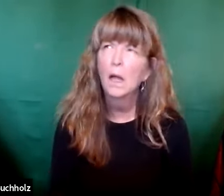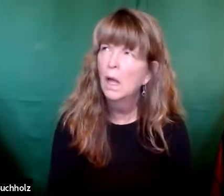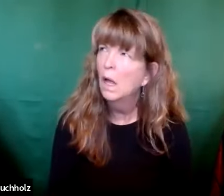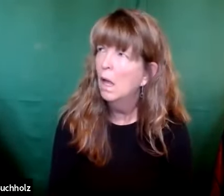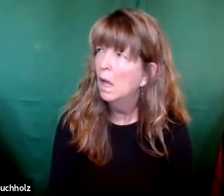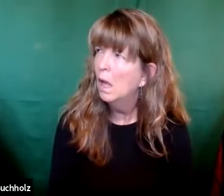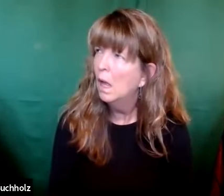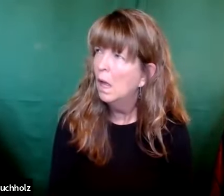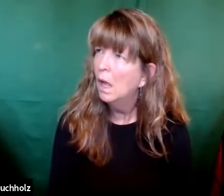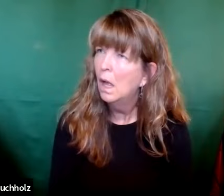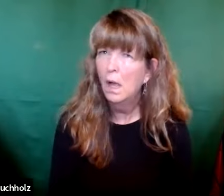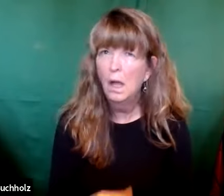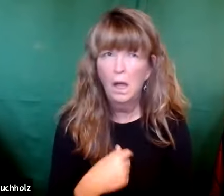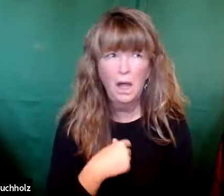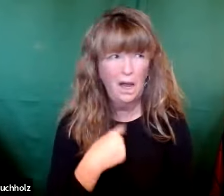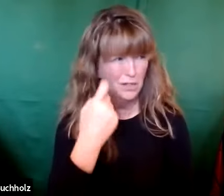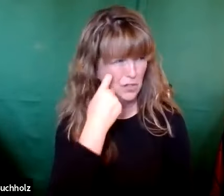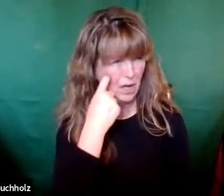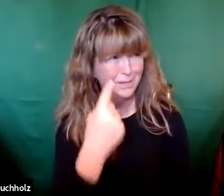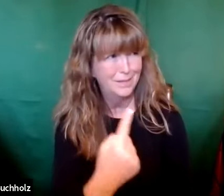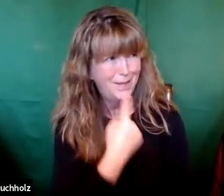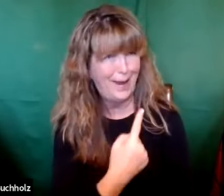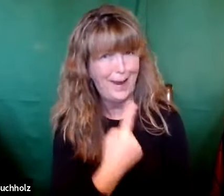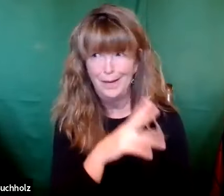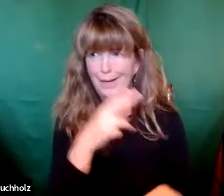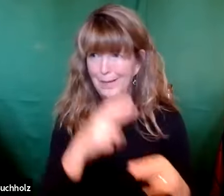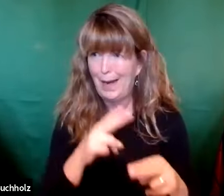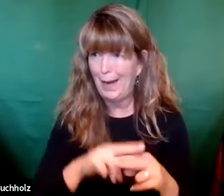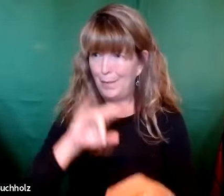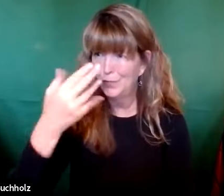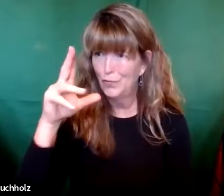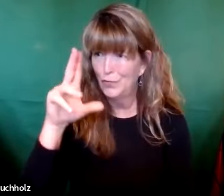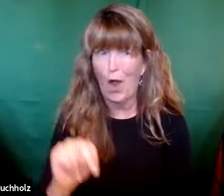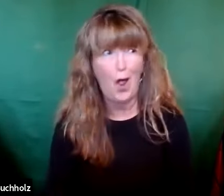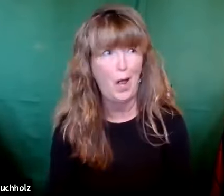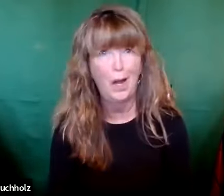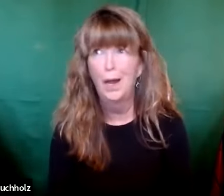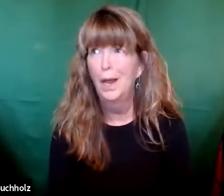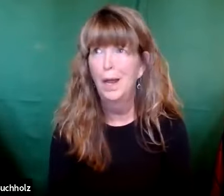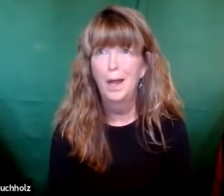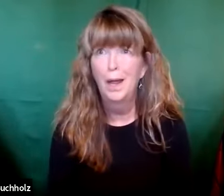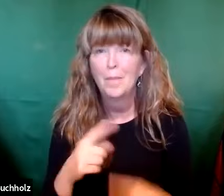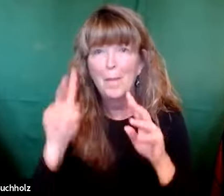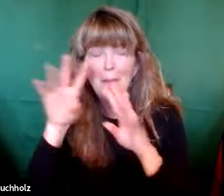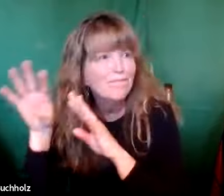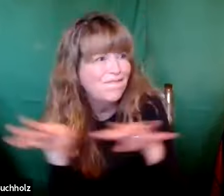No doubt Elizabeth was like rolling her eyes and saying, I just told them his name was John.